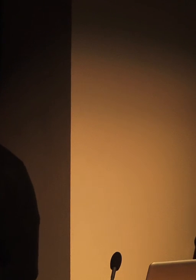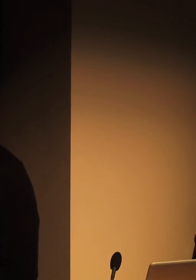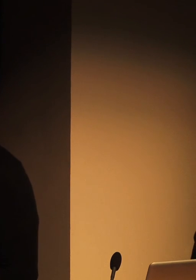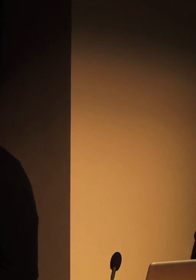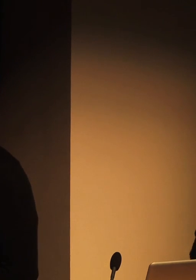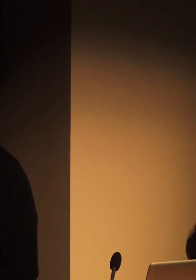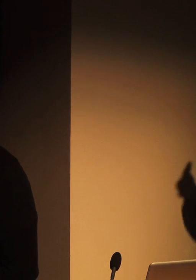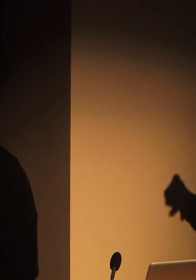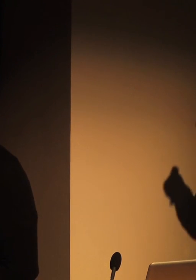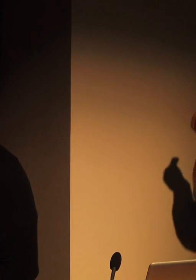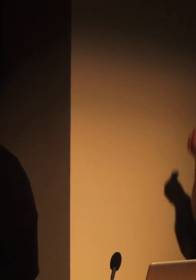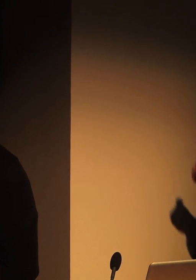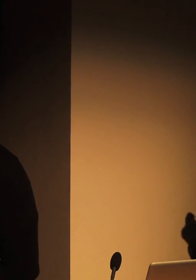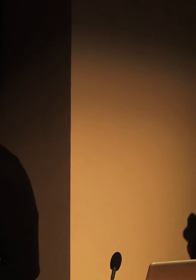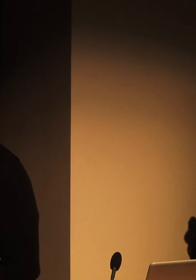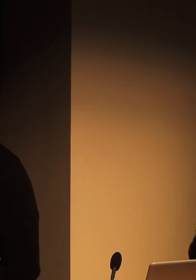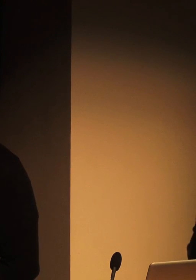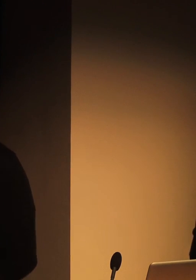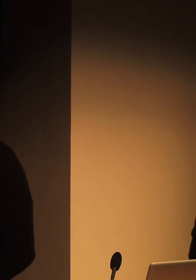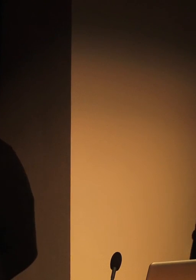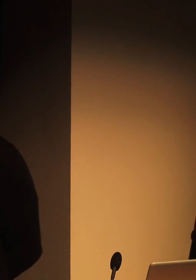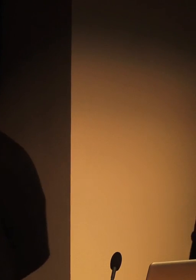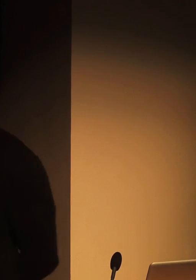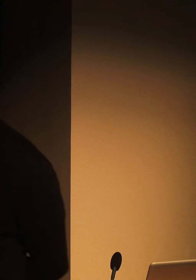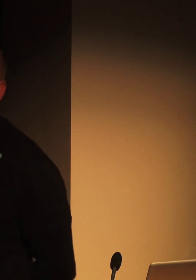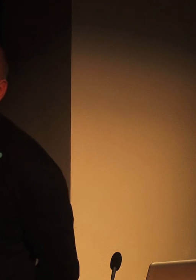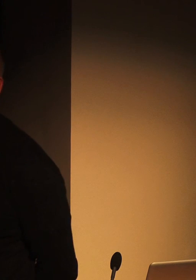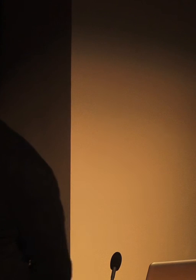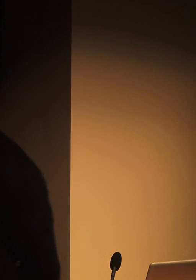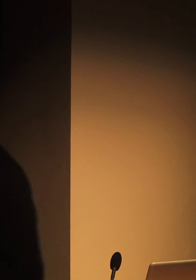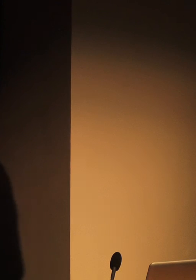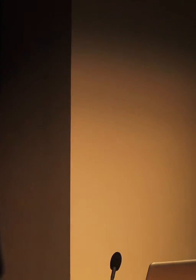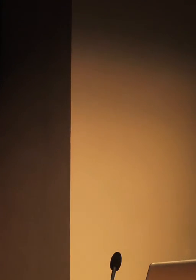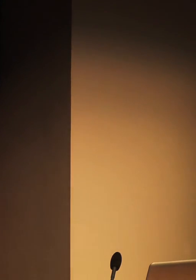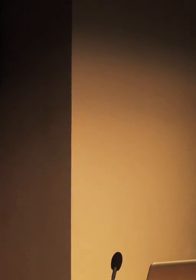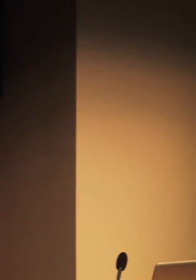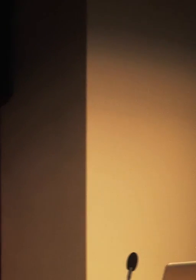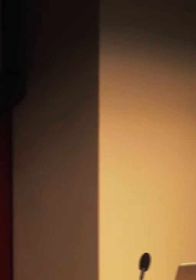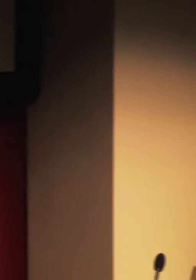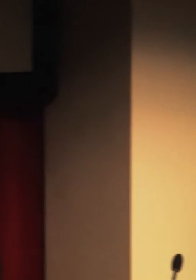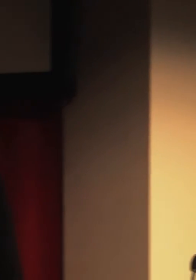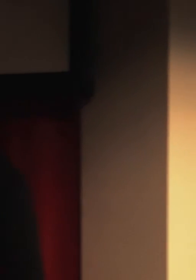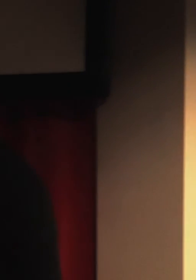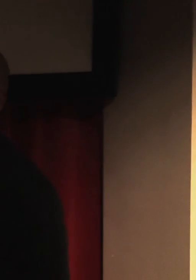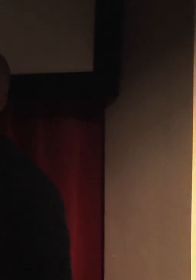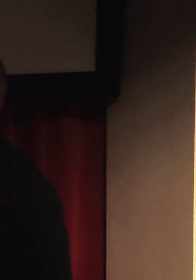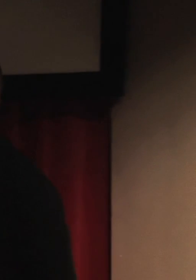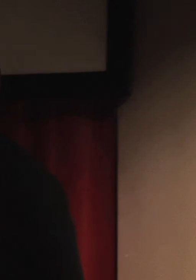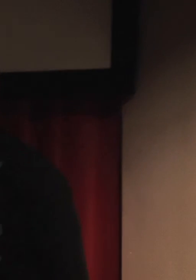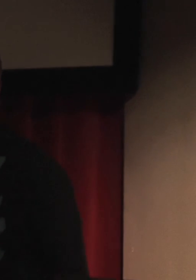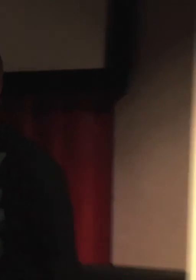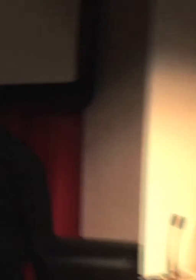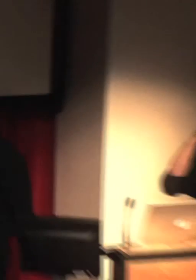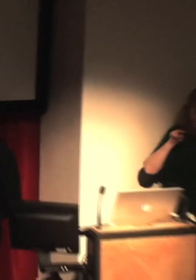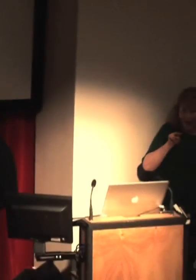How do you, like, when you do documentaries, do you, like, follow people around the day because you always seem to have, like, five different angles on the person at